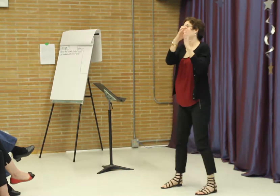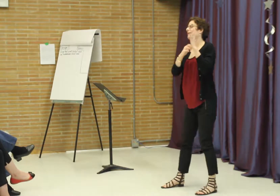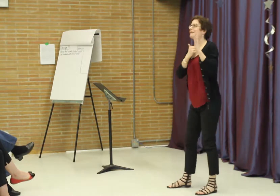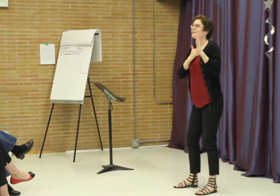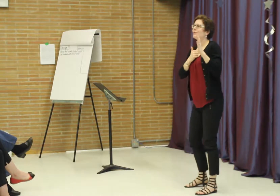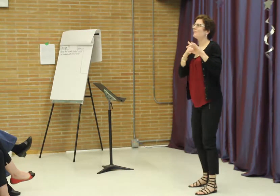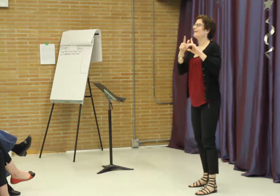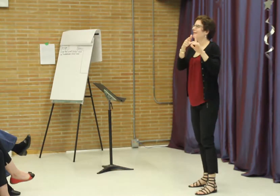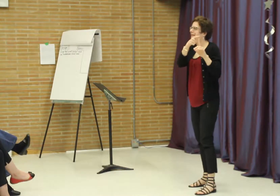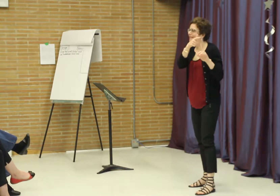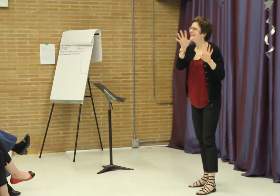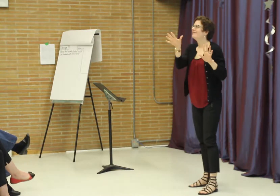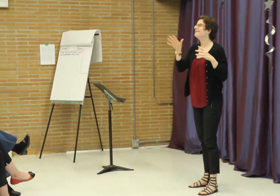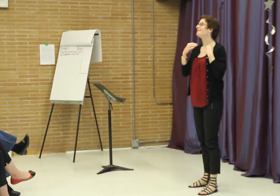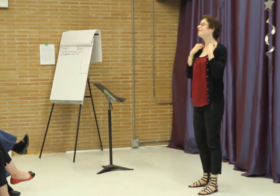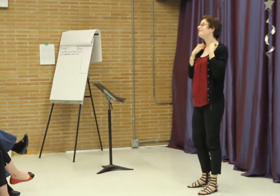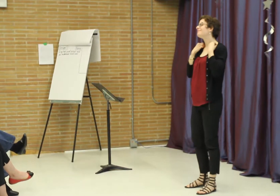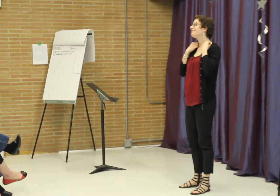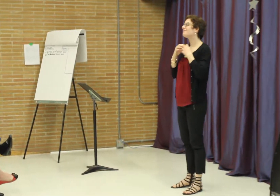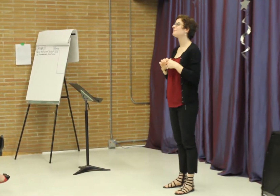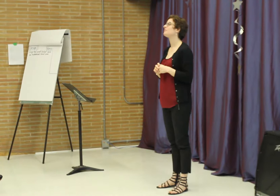I know that there's an awful lot of text here, my apologies.